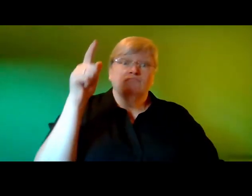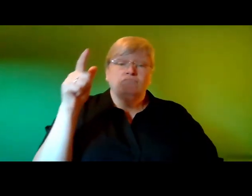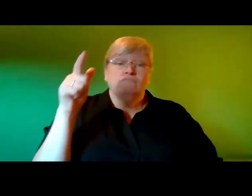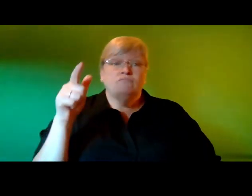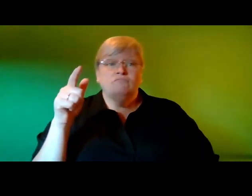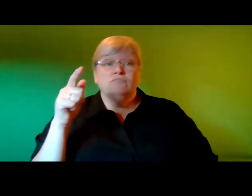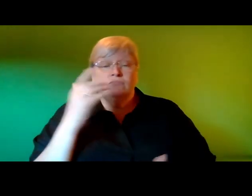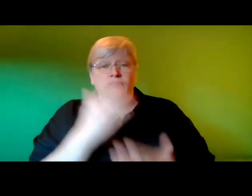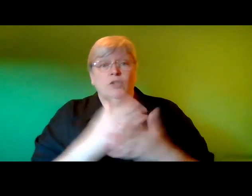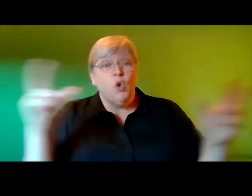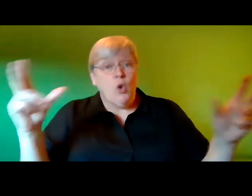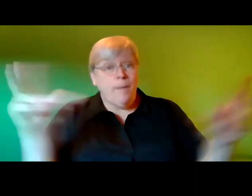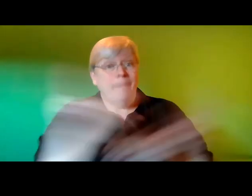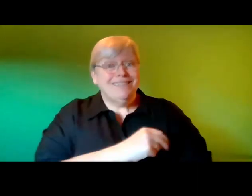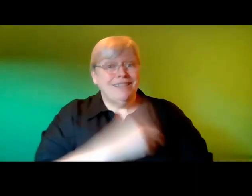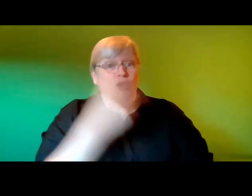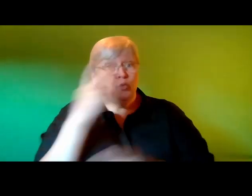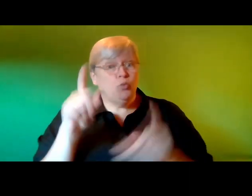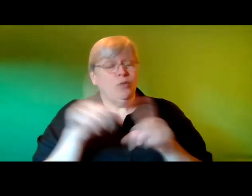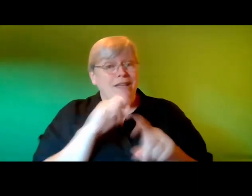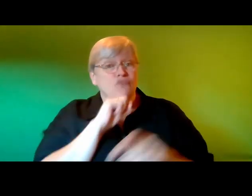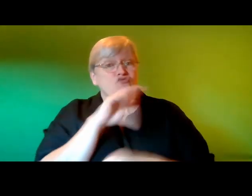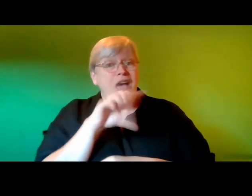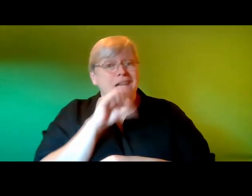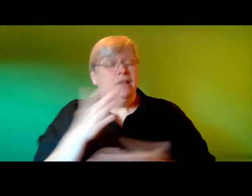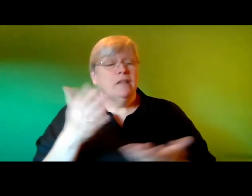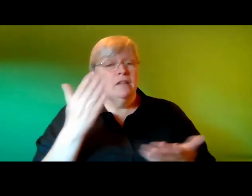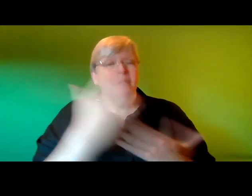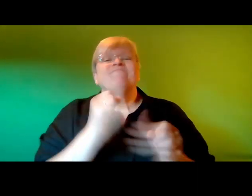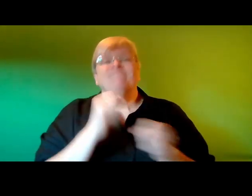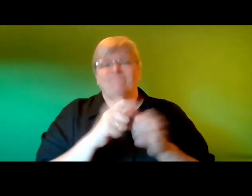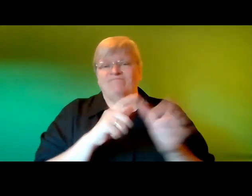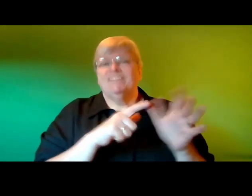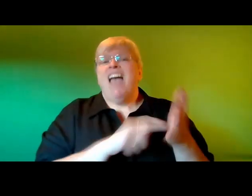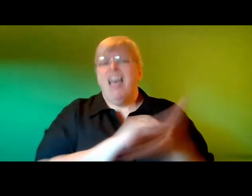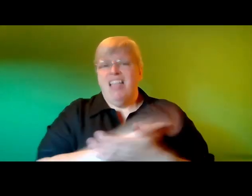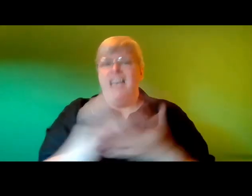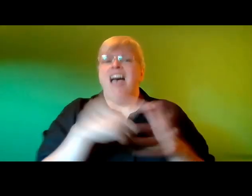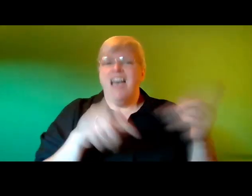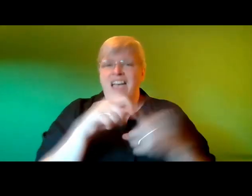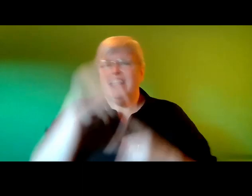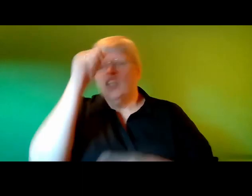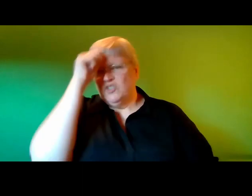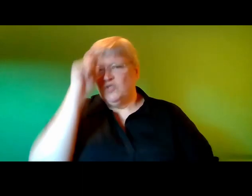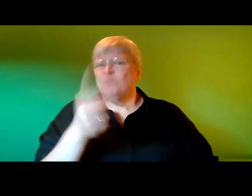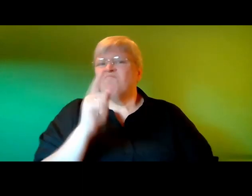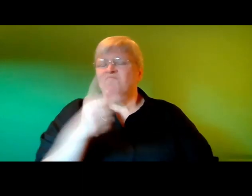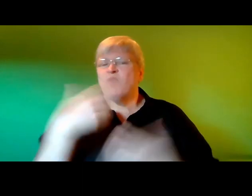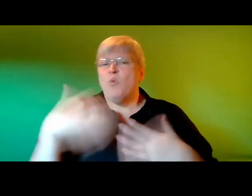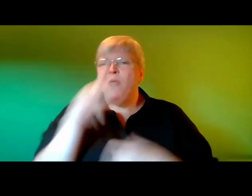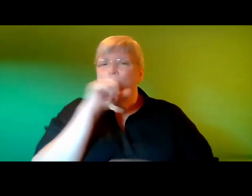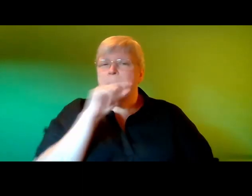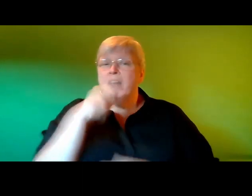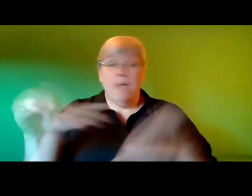almost be mistaken for dragons by the untrained eye but galahad was a very trained and had in fact fought some of his own dragons in the